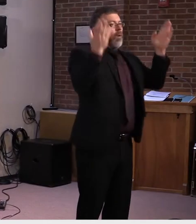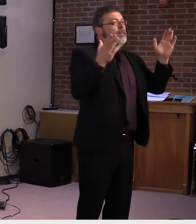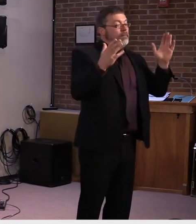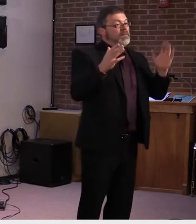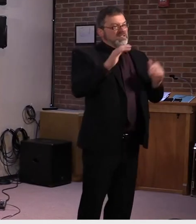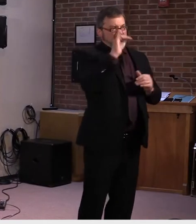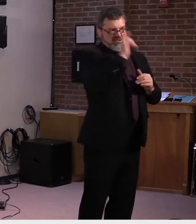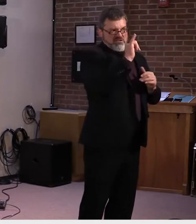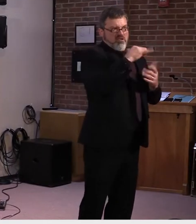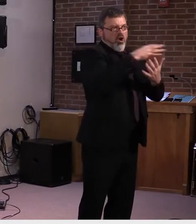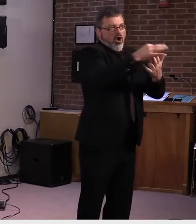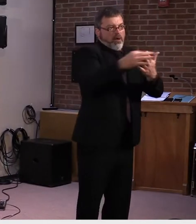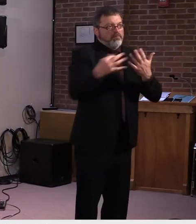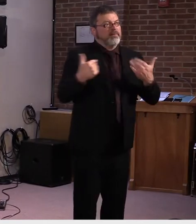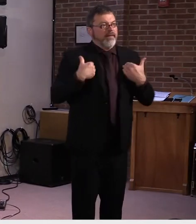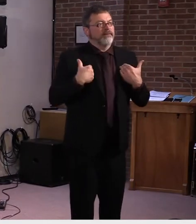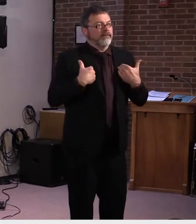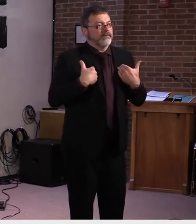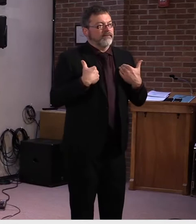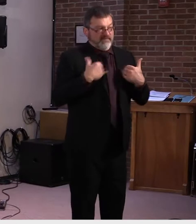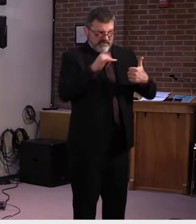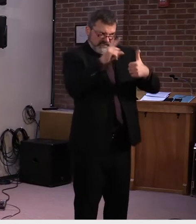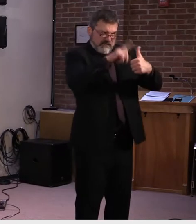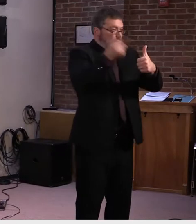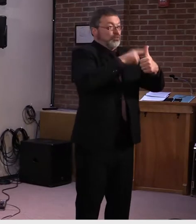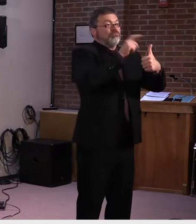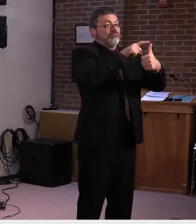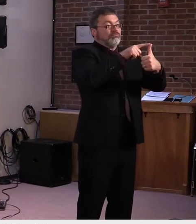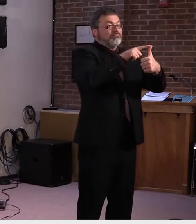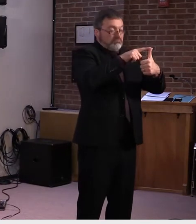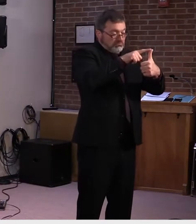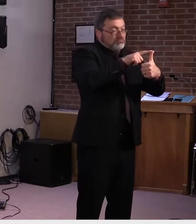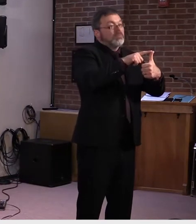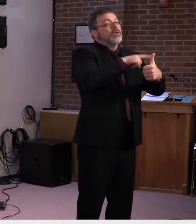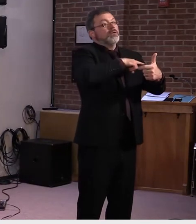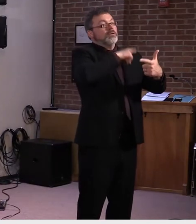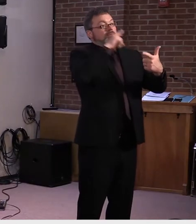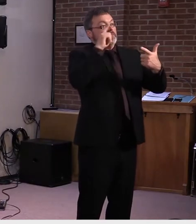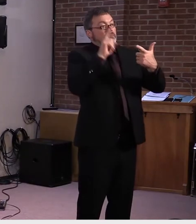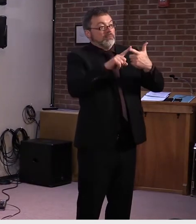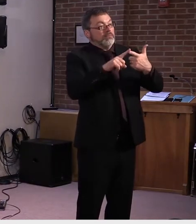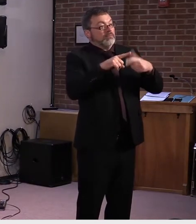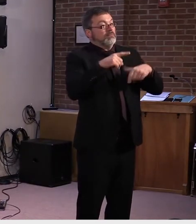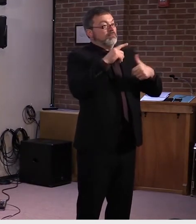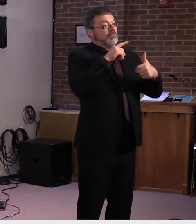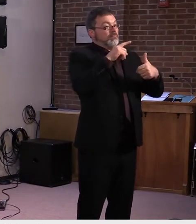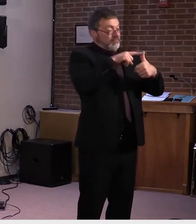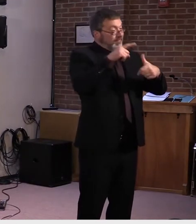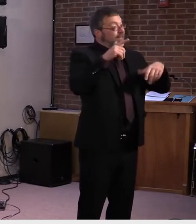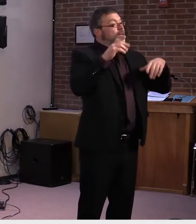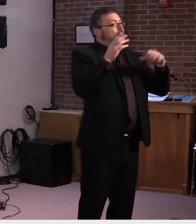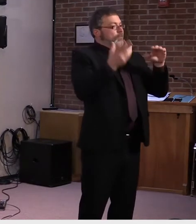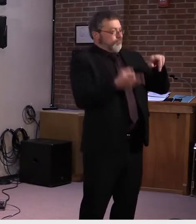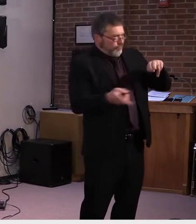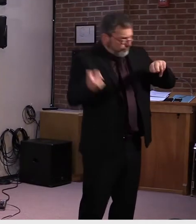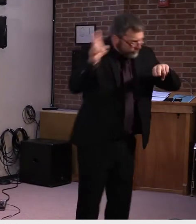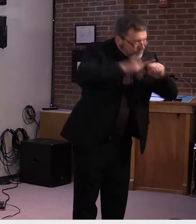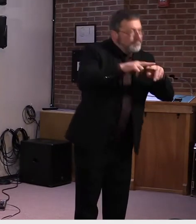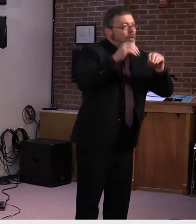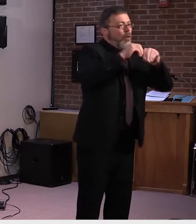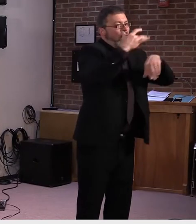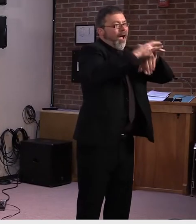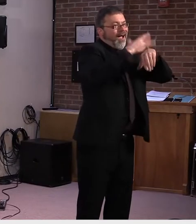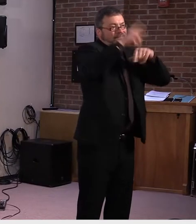include, first, as the Governor mentioned, we will expand the number of slots available through registered